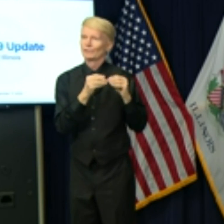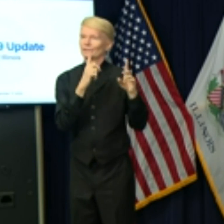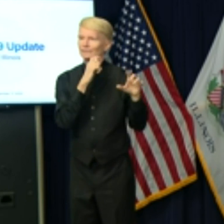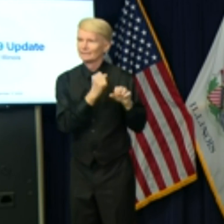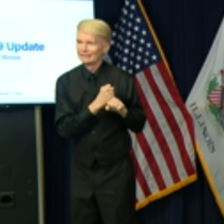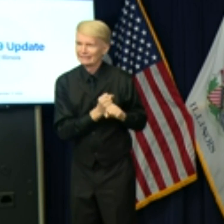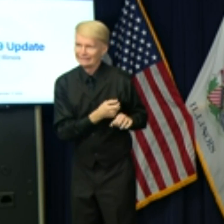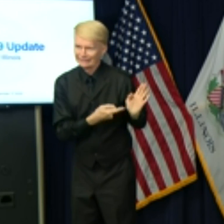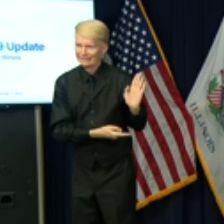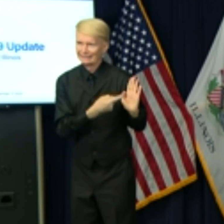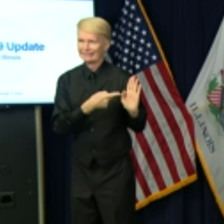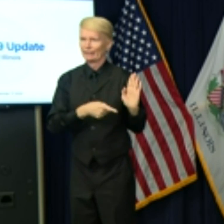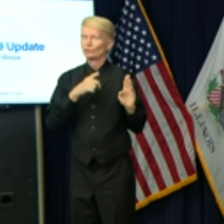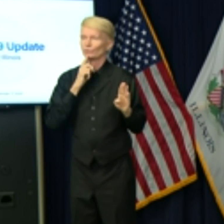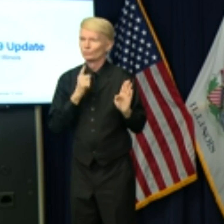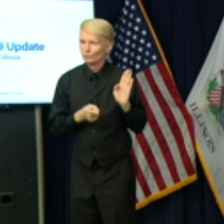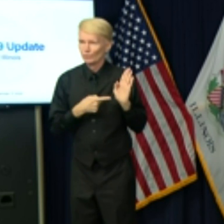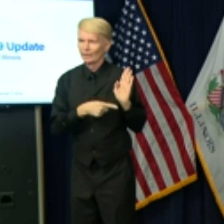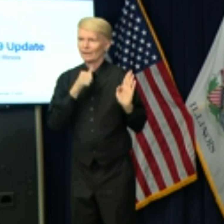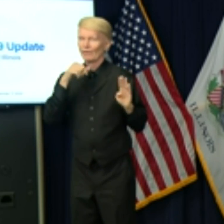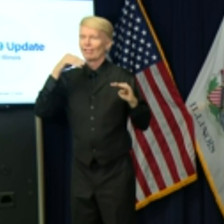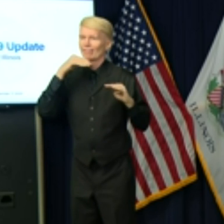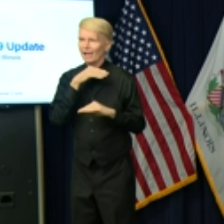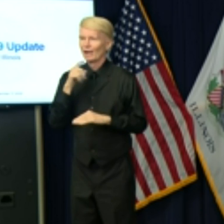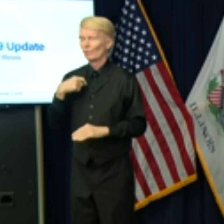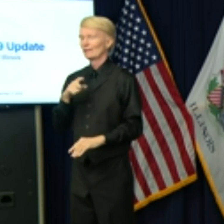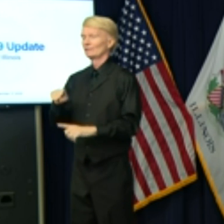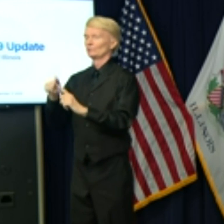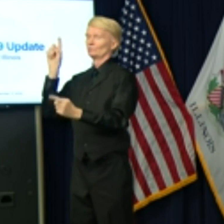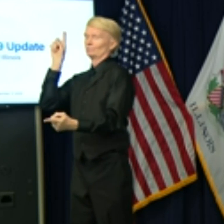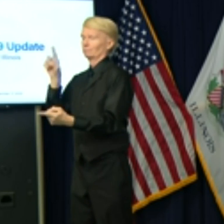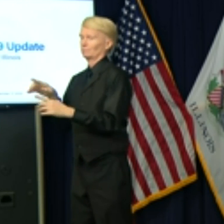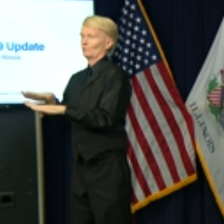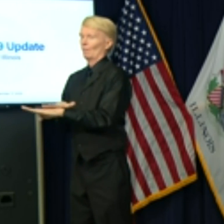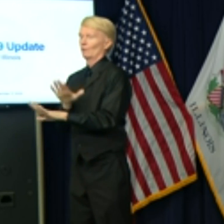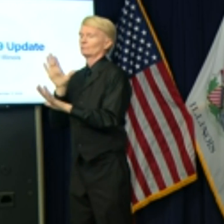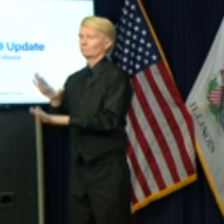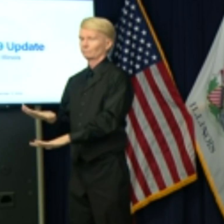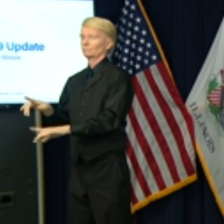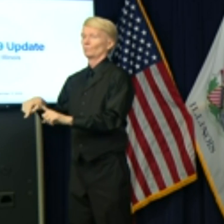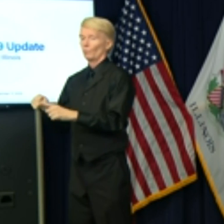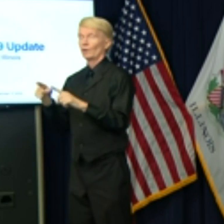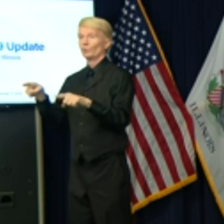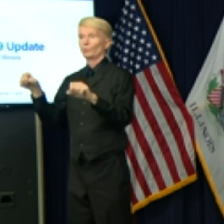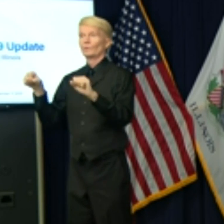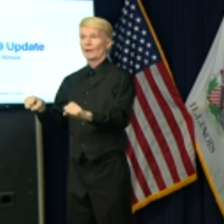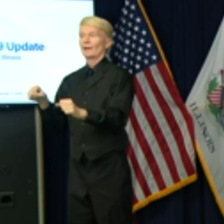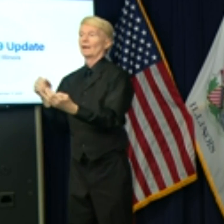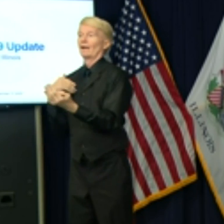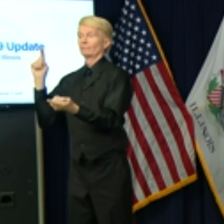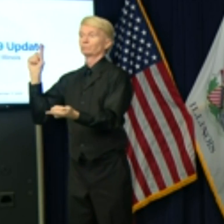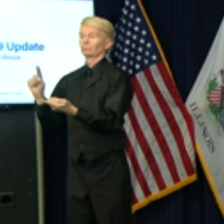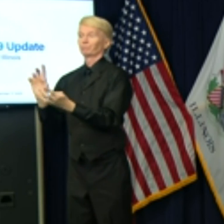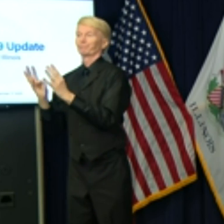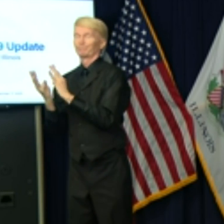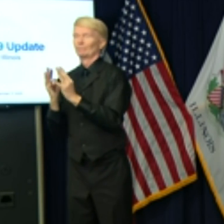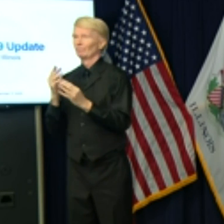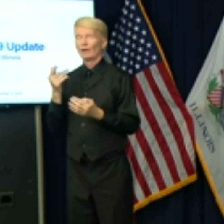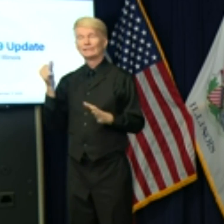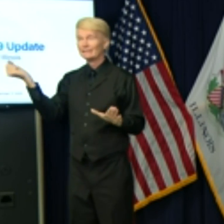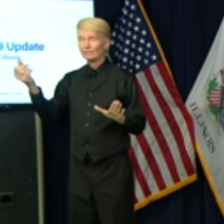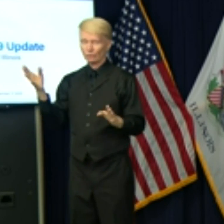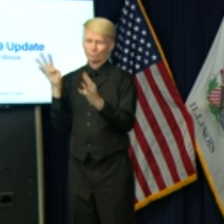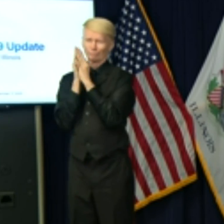to slow down and stop interactions wherever we can, and the truth is that people were packing into